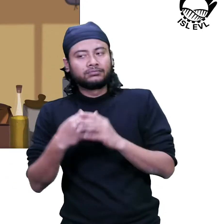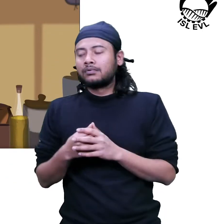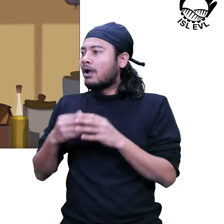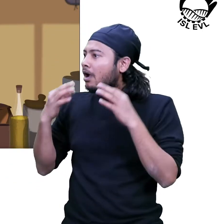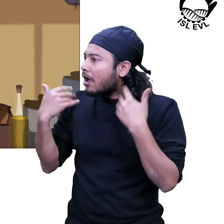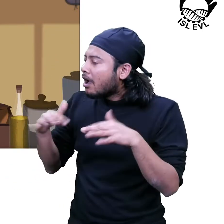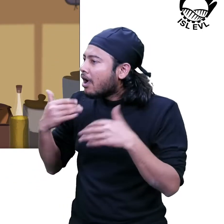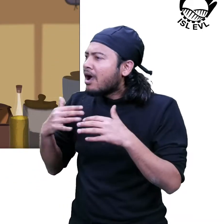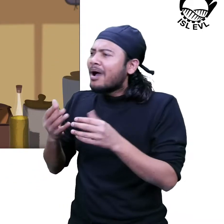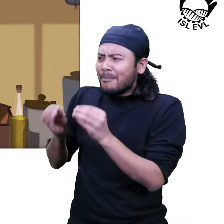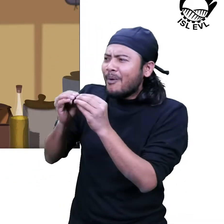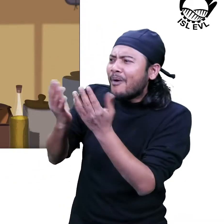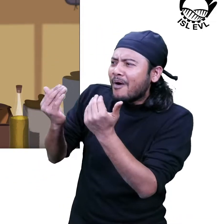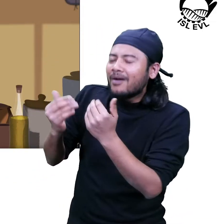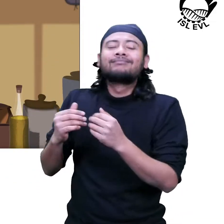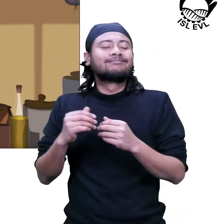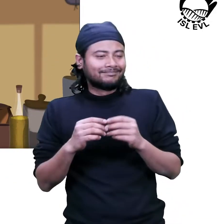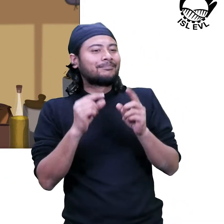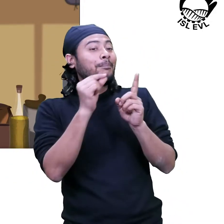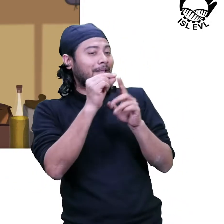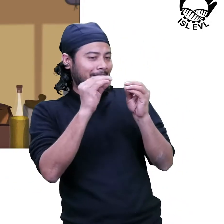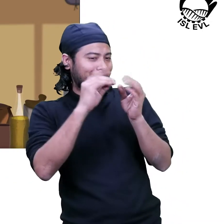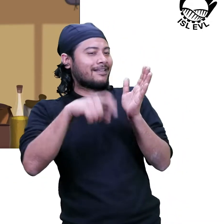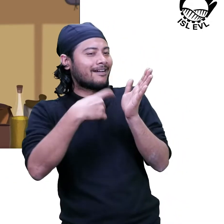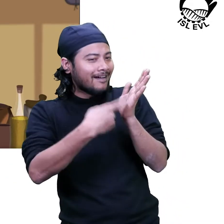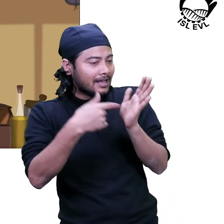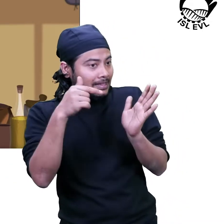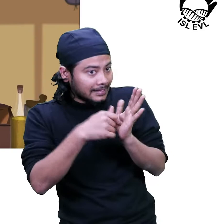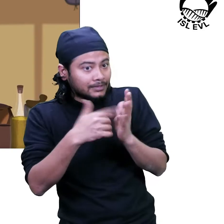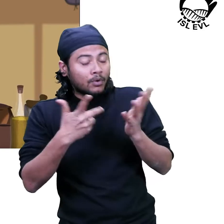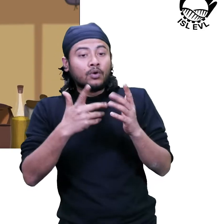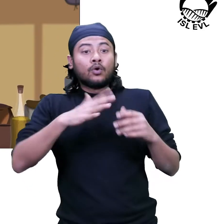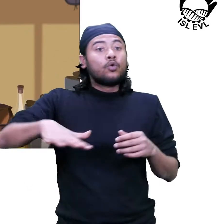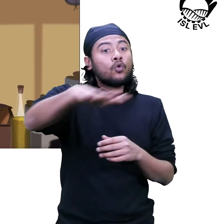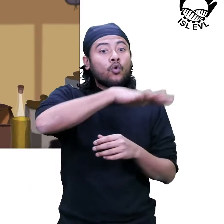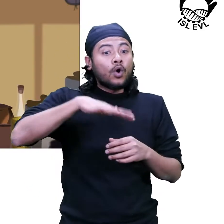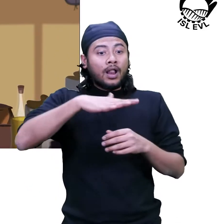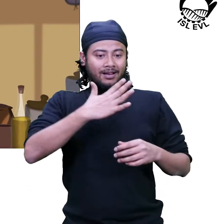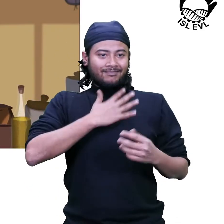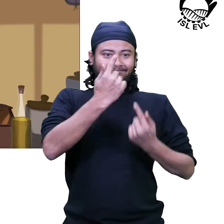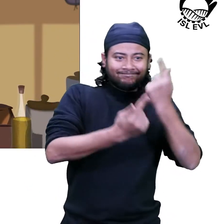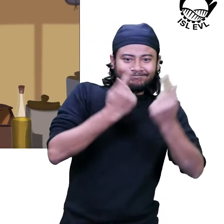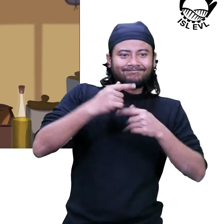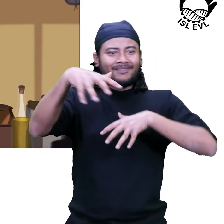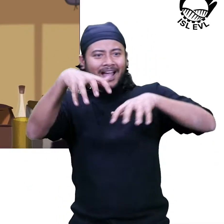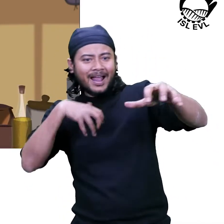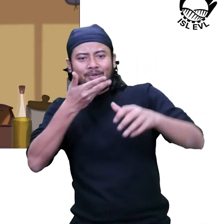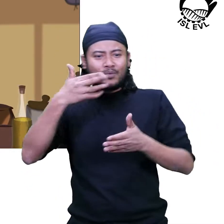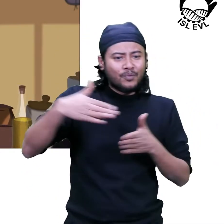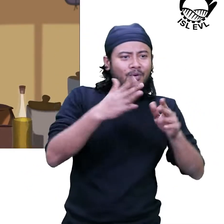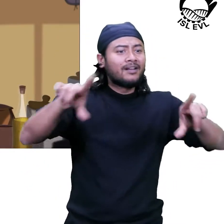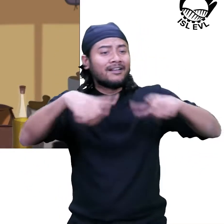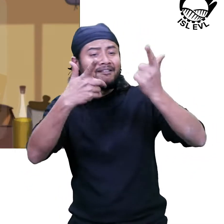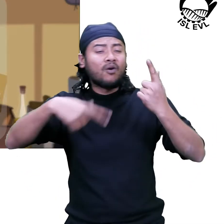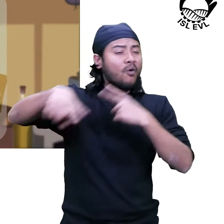PBR sets the foundation for the work of the Local Biodiversity Management Committee. To start